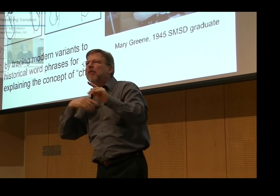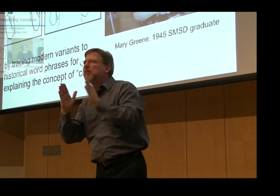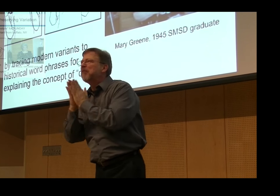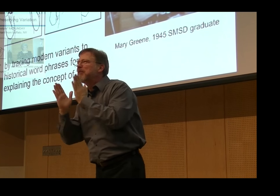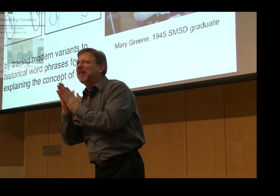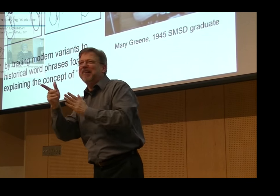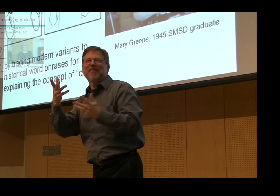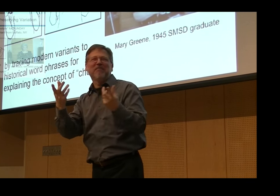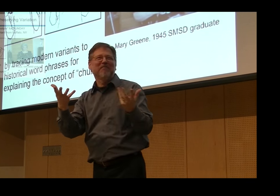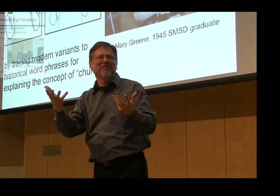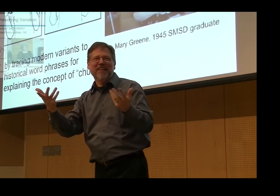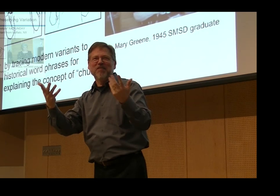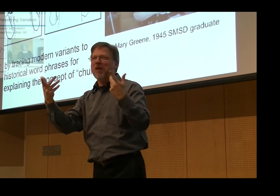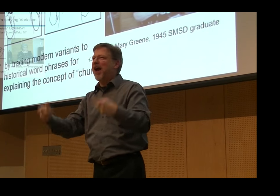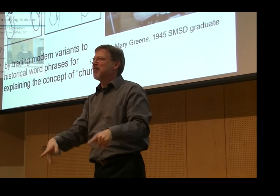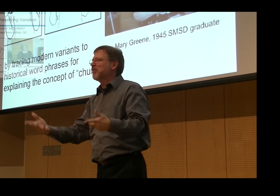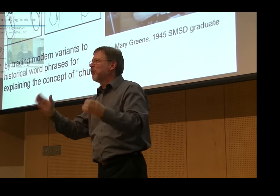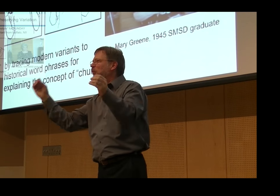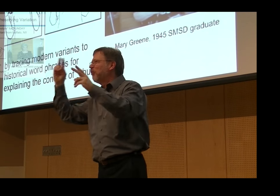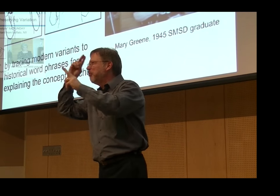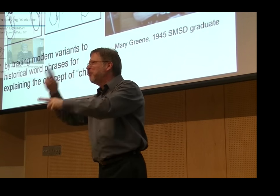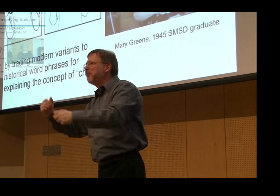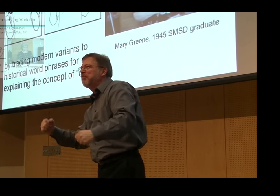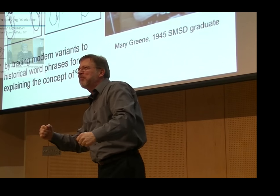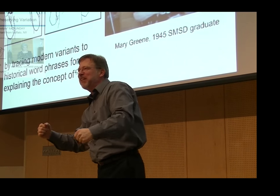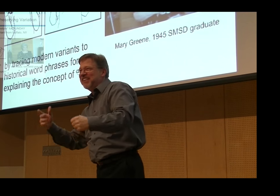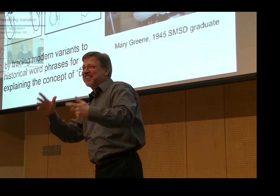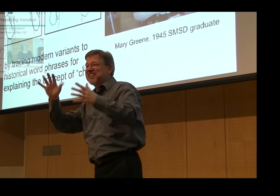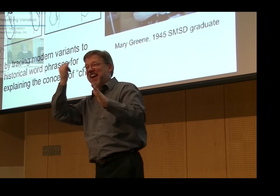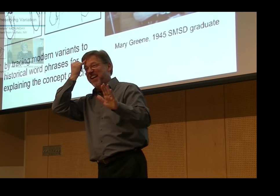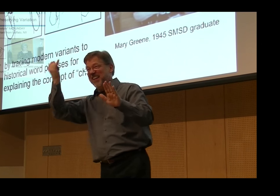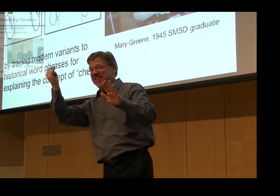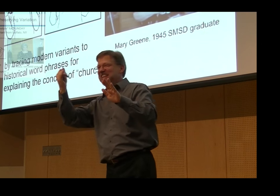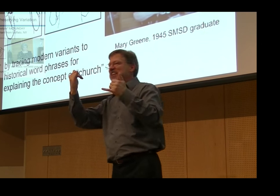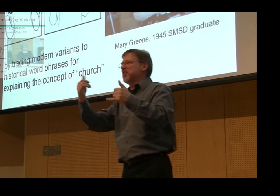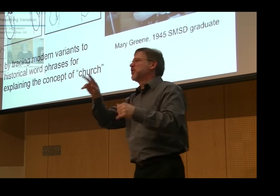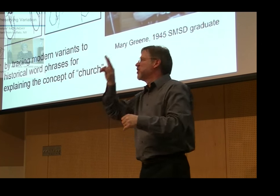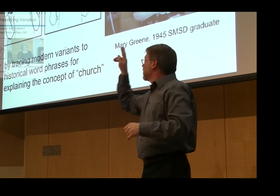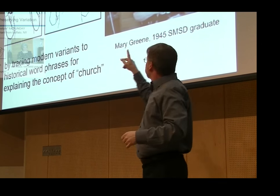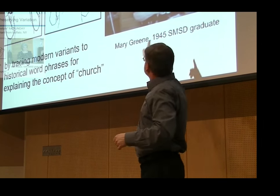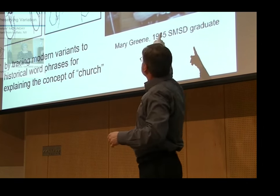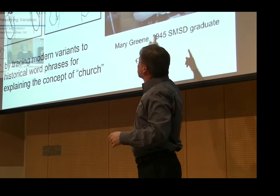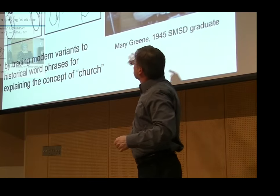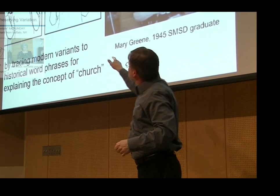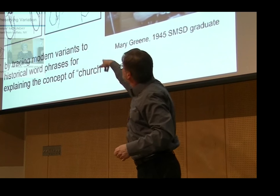common variant that's recorded in the dictionary. And so she was presented with these dictionary forms and